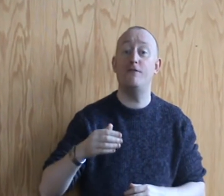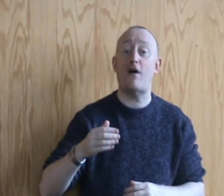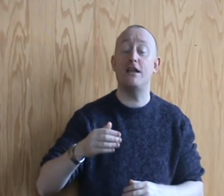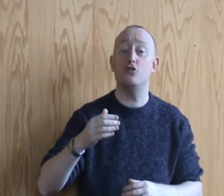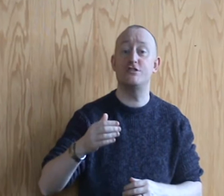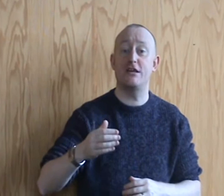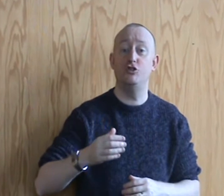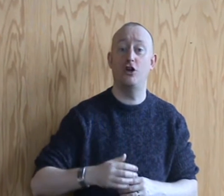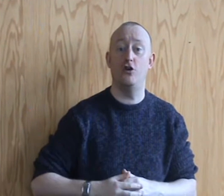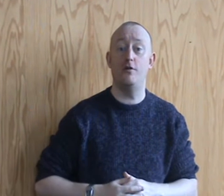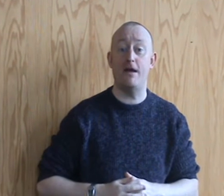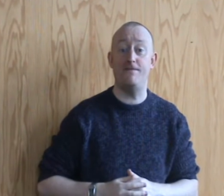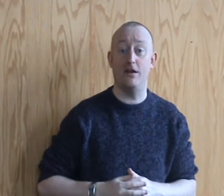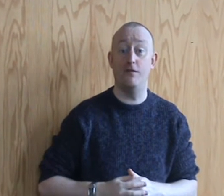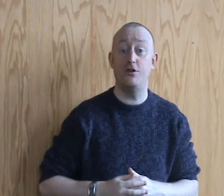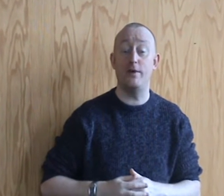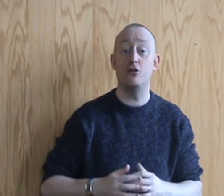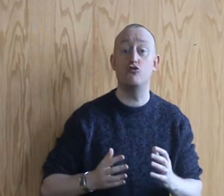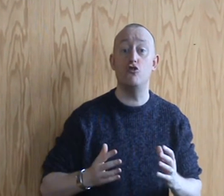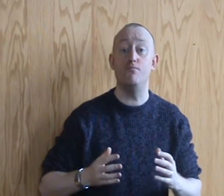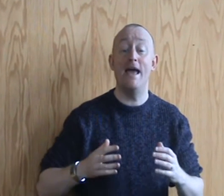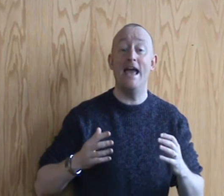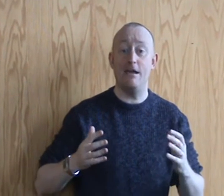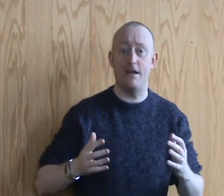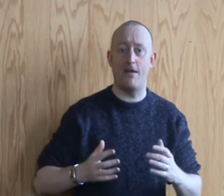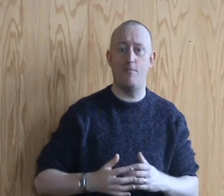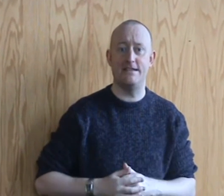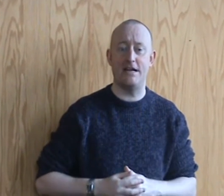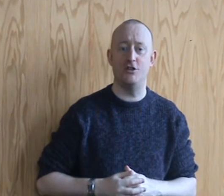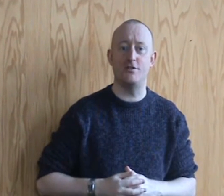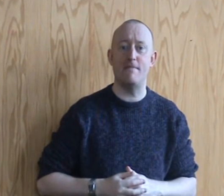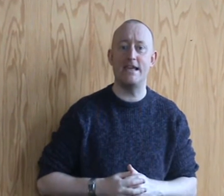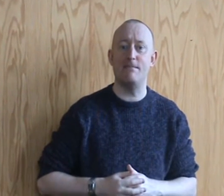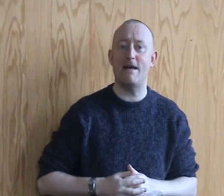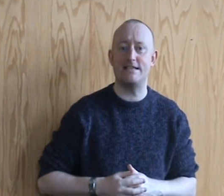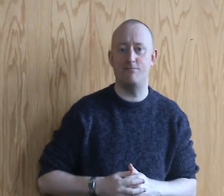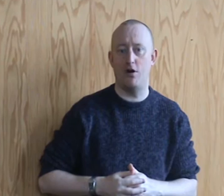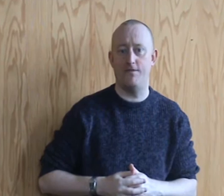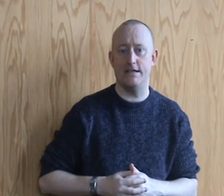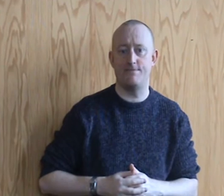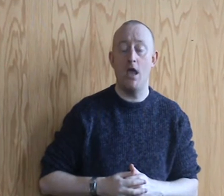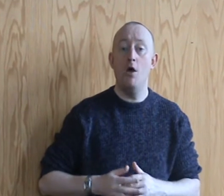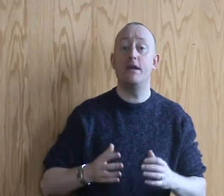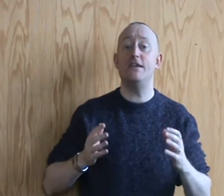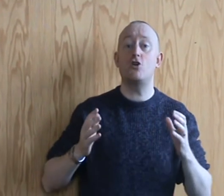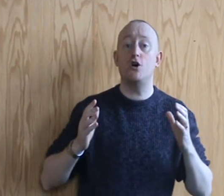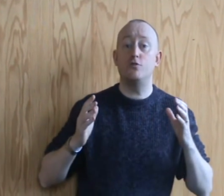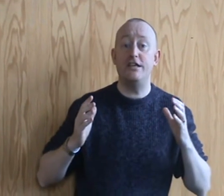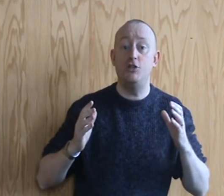find those skills you learn a benefit more for doing group hypnotherapy sessions and making massive profits because this course will teach you